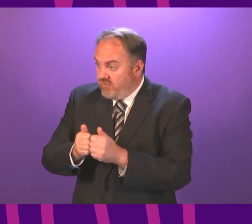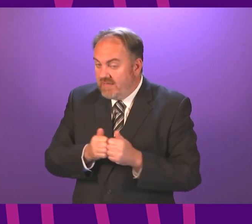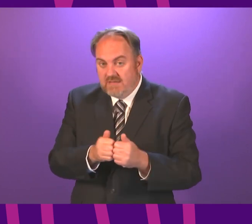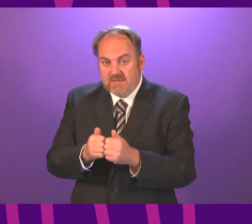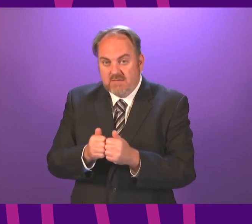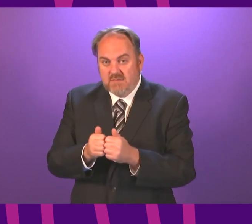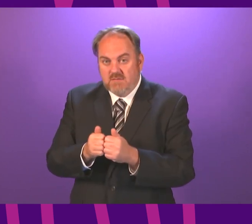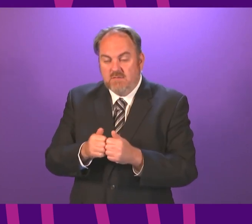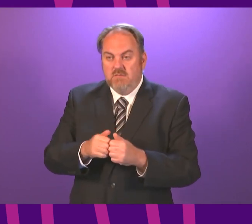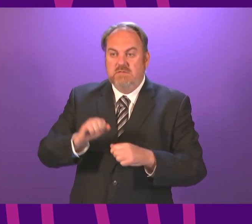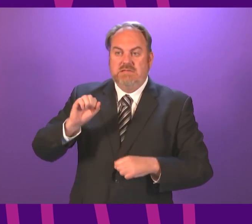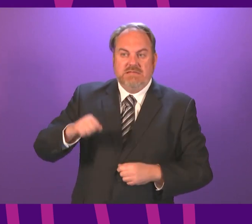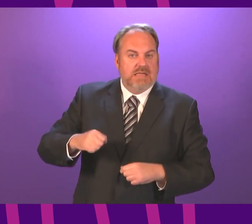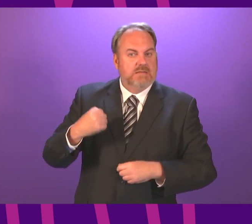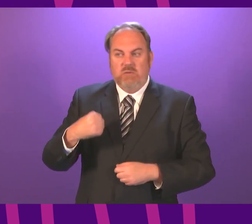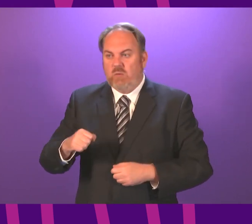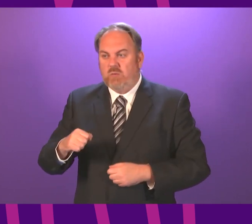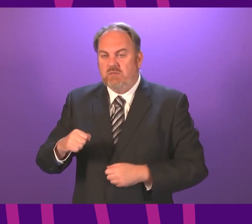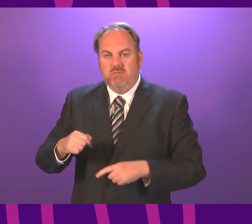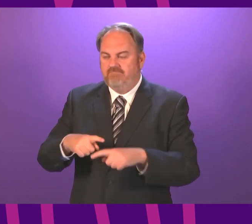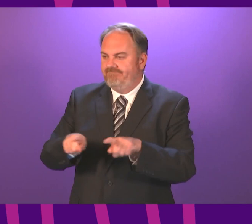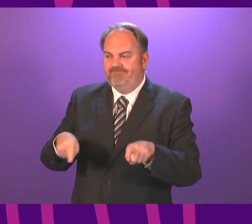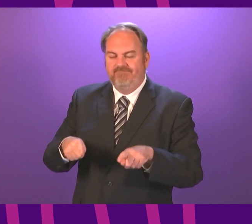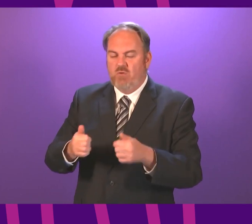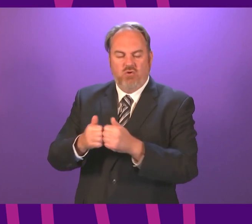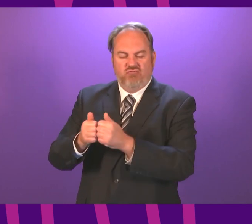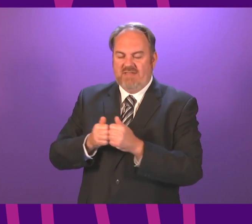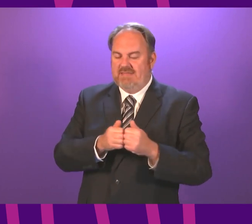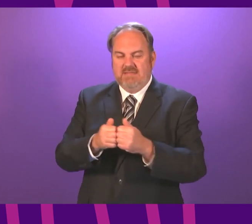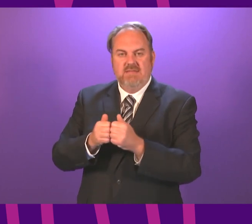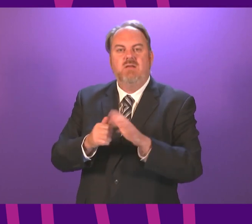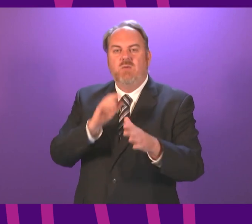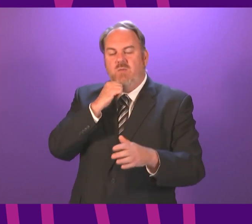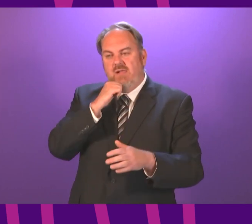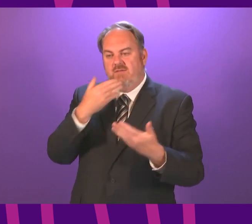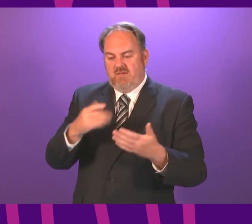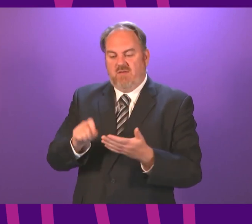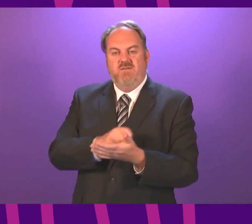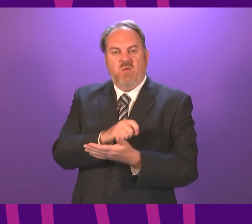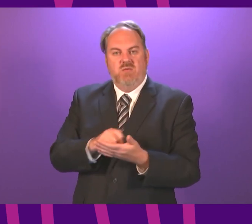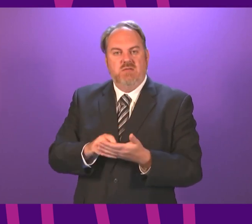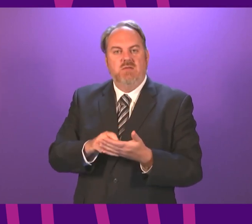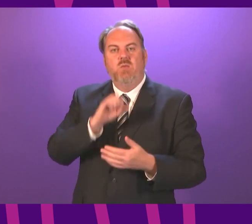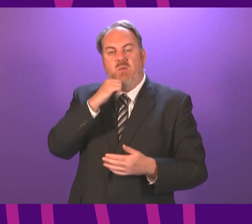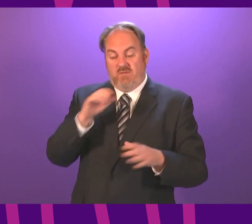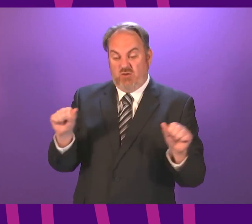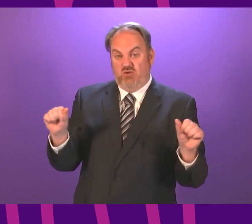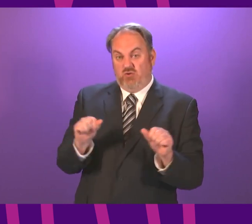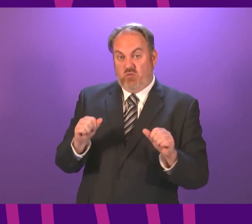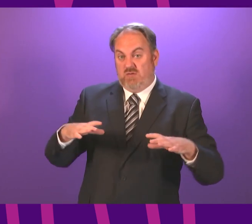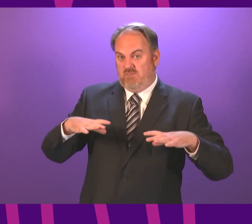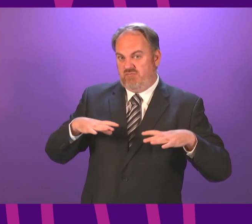agreed? Yes. The parliament is not agreed. Therefore, we will move to a vote. We will have a short technical suspension.